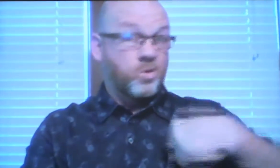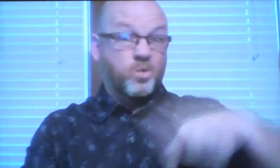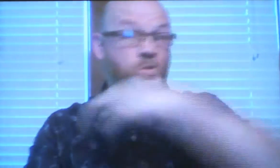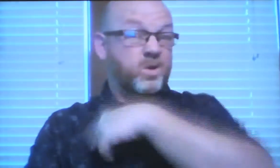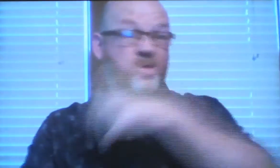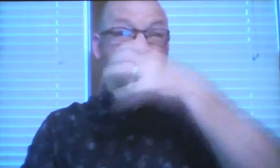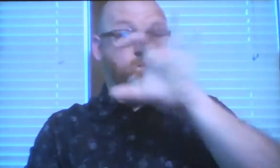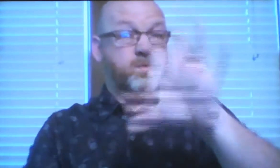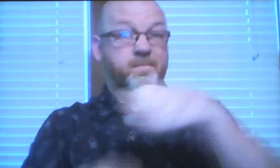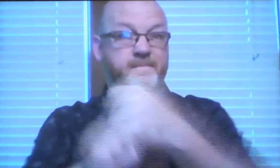that.